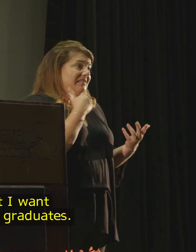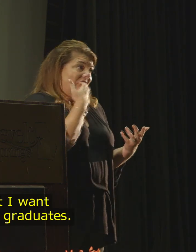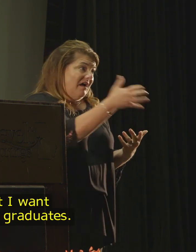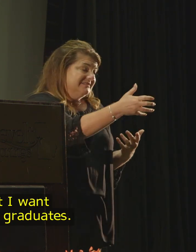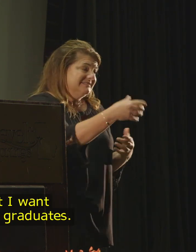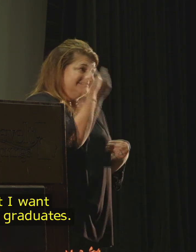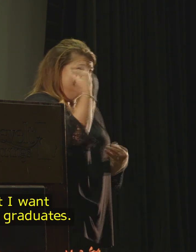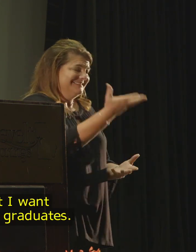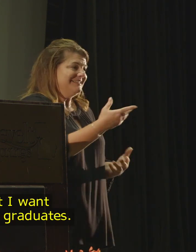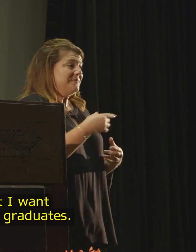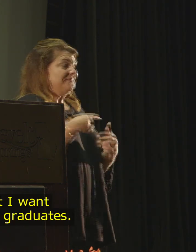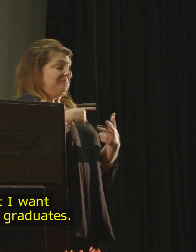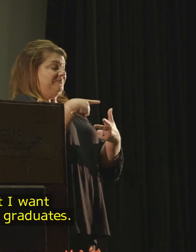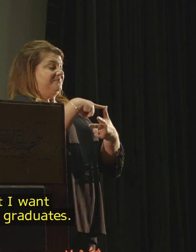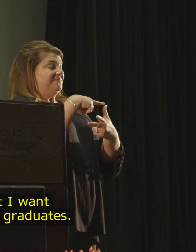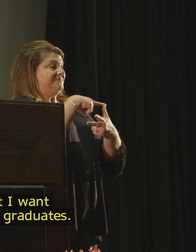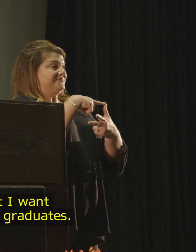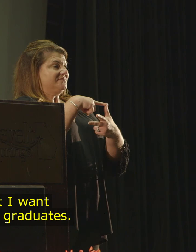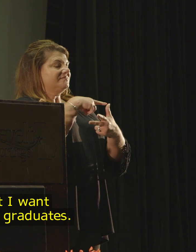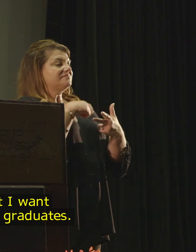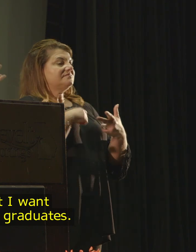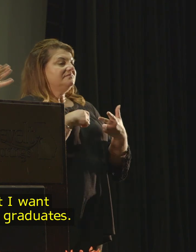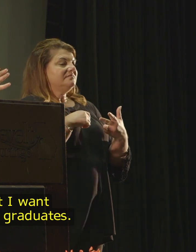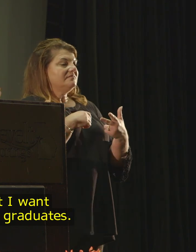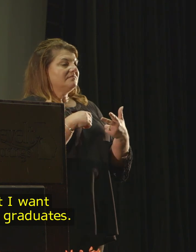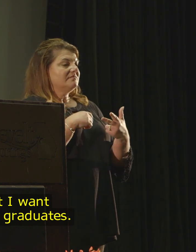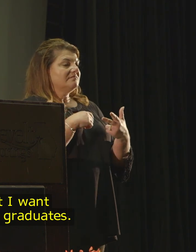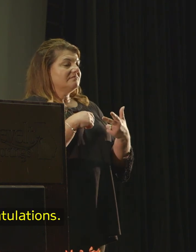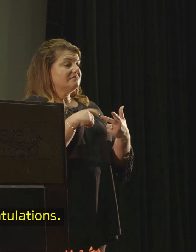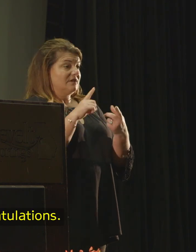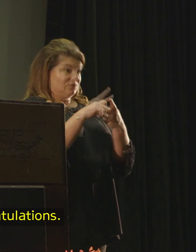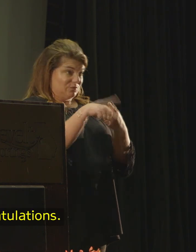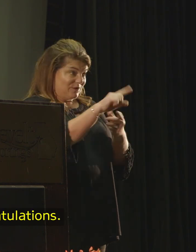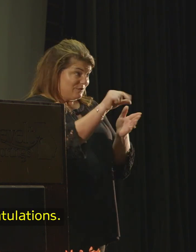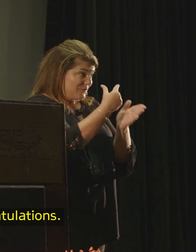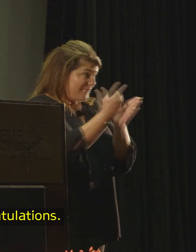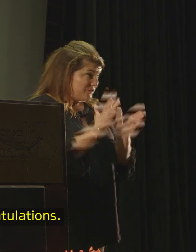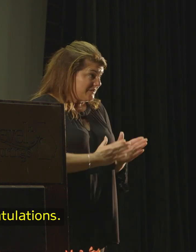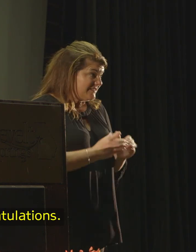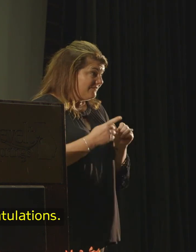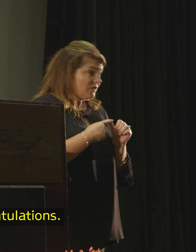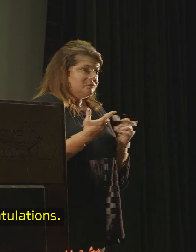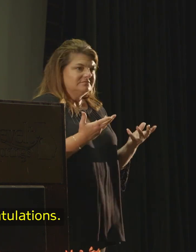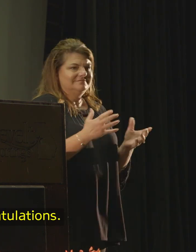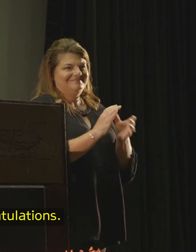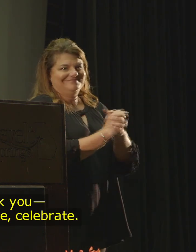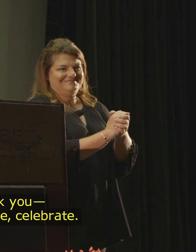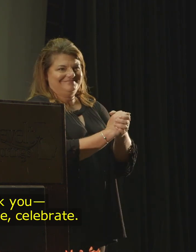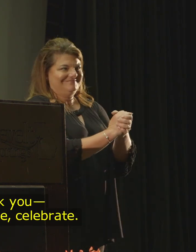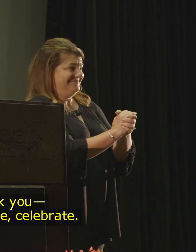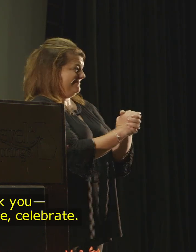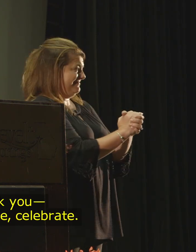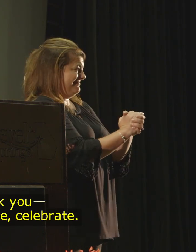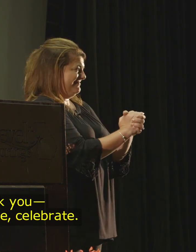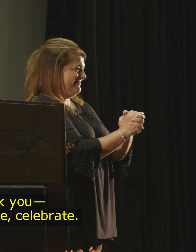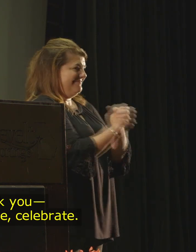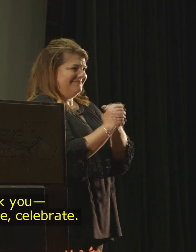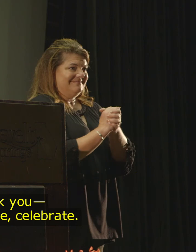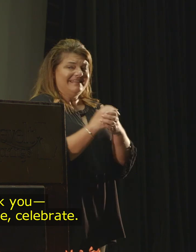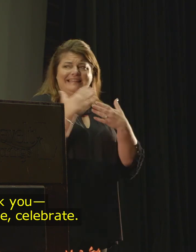The first point I want to make is to the graduates. First off, congratulations. Please,